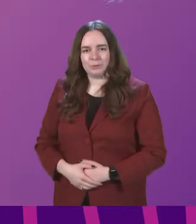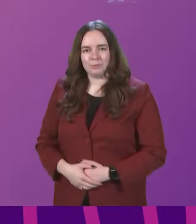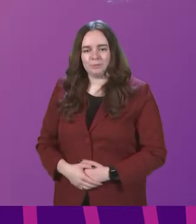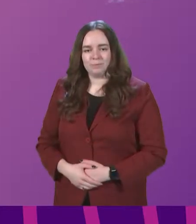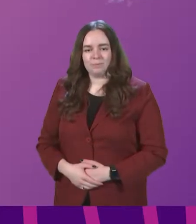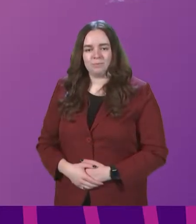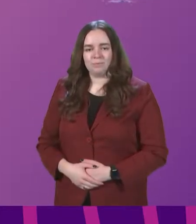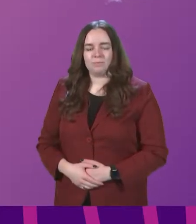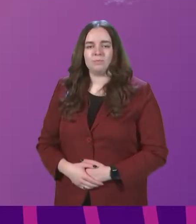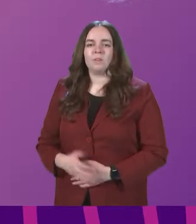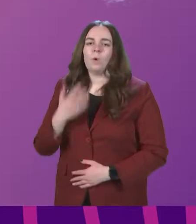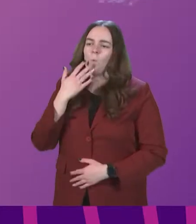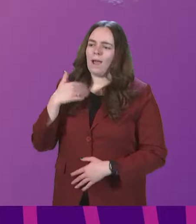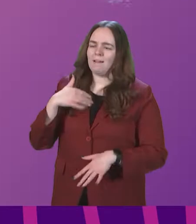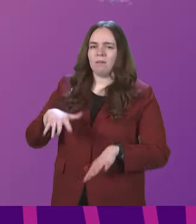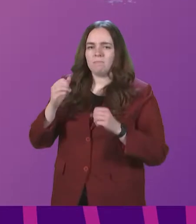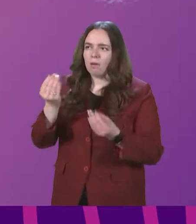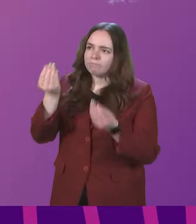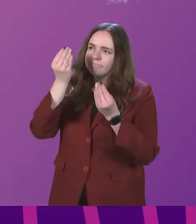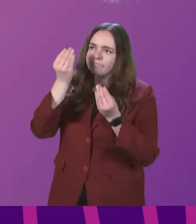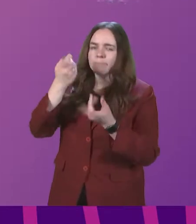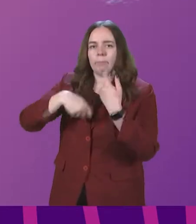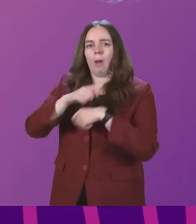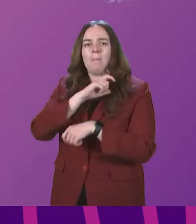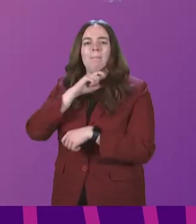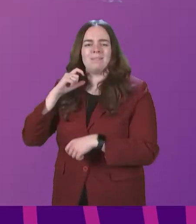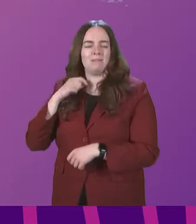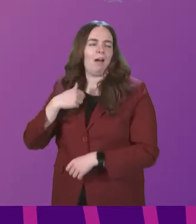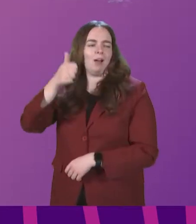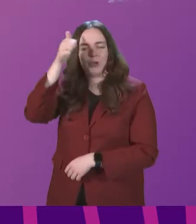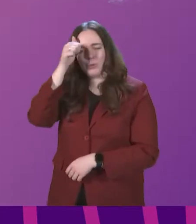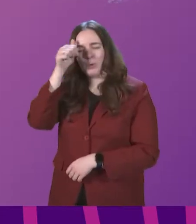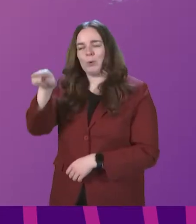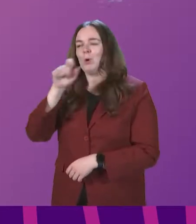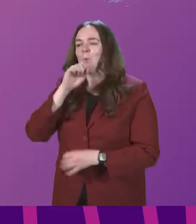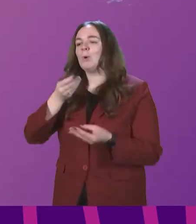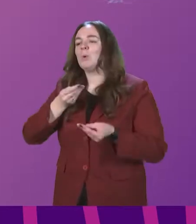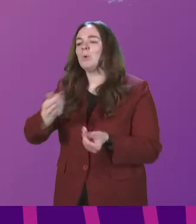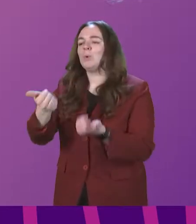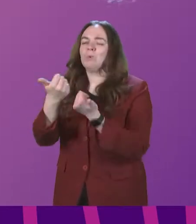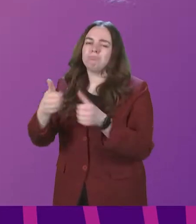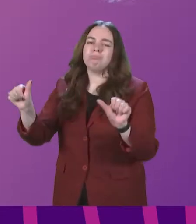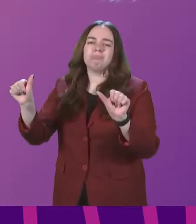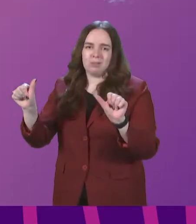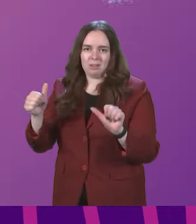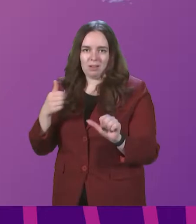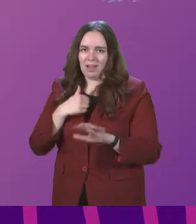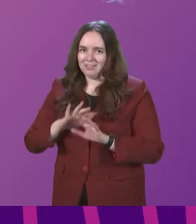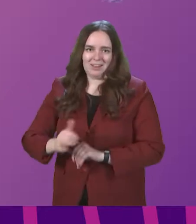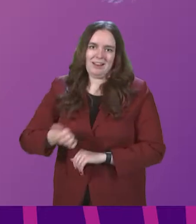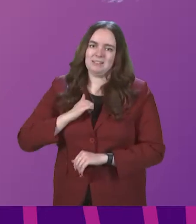starting my training for ministry, I knew that it was going to be good. I never knew that it would be this good.